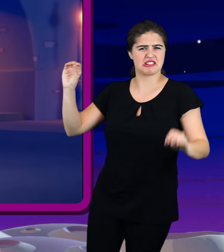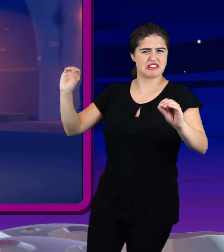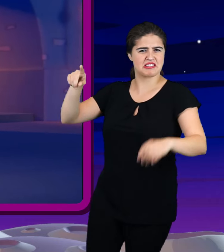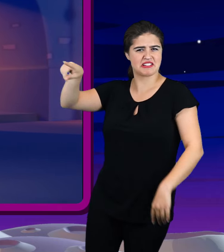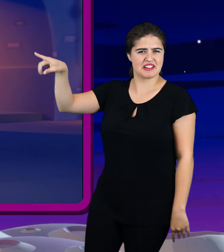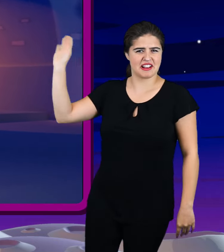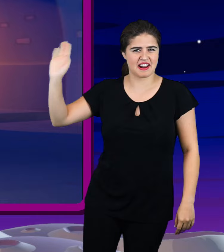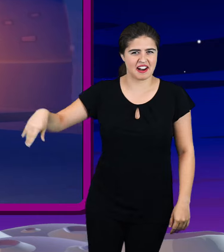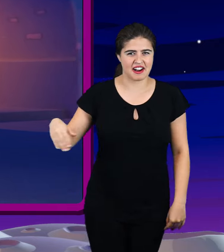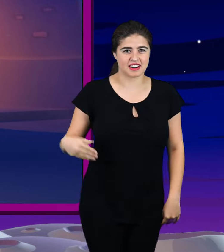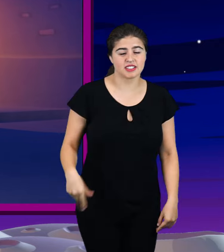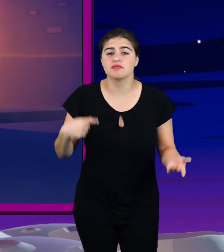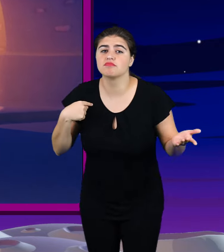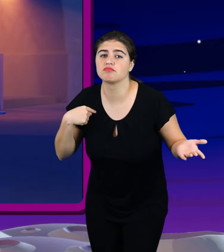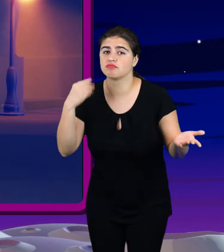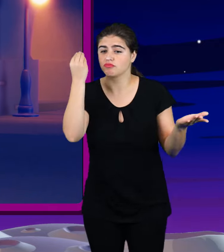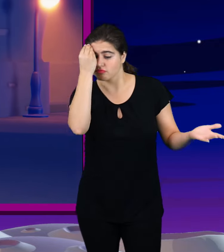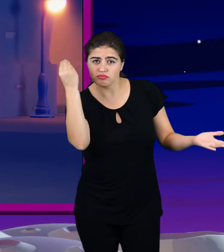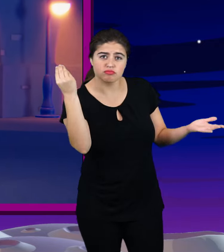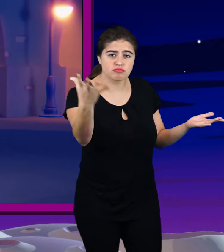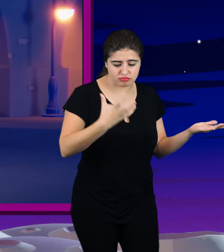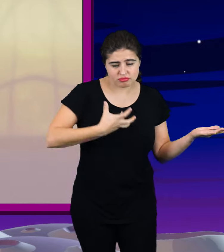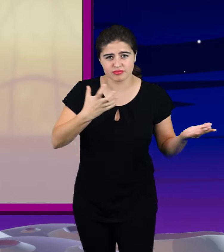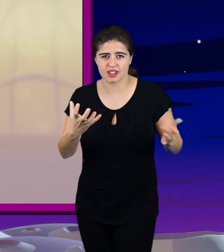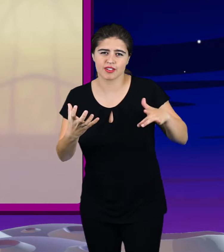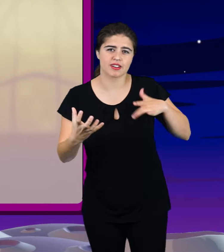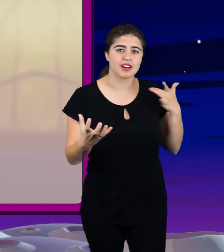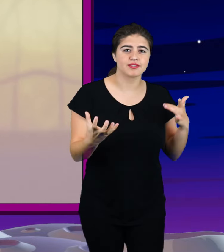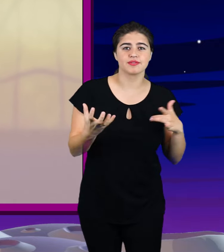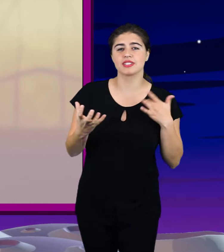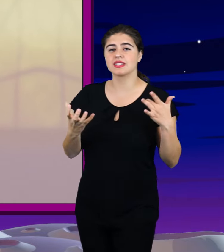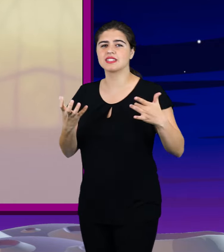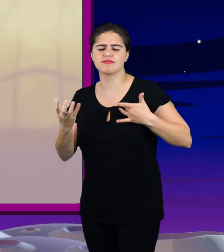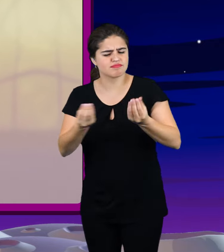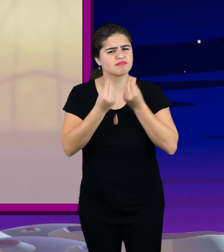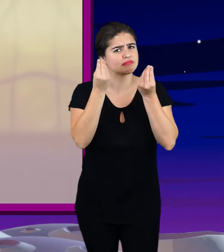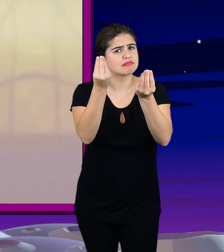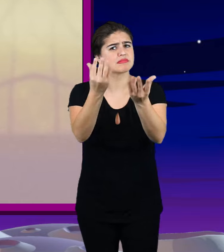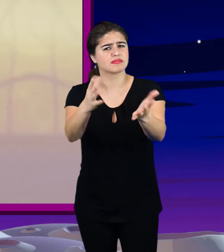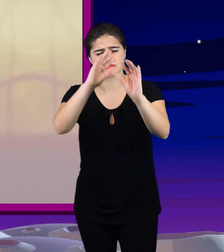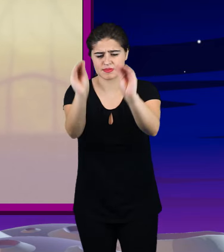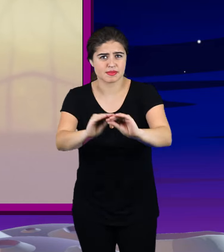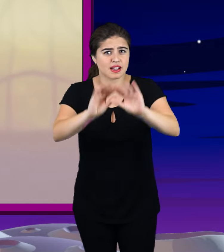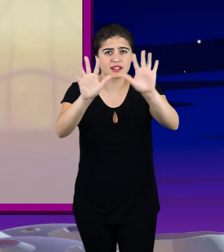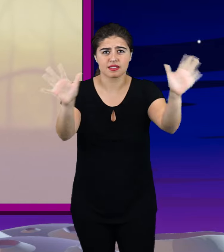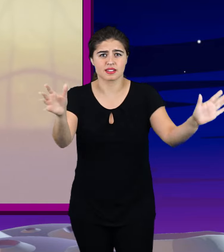guy I just wanna tell you how I'm feeling Gotta make you